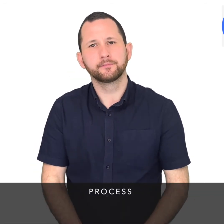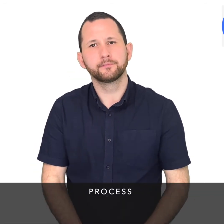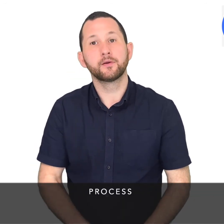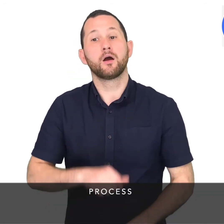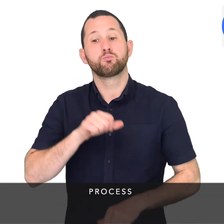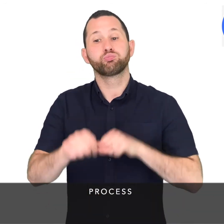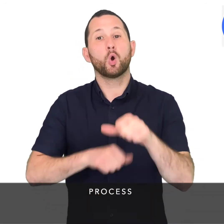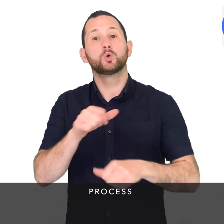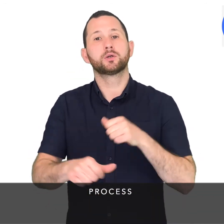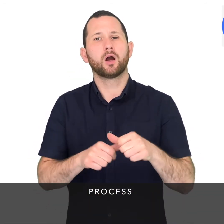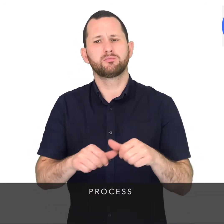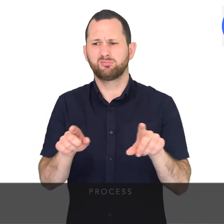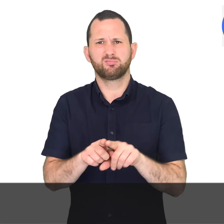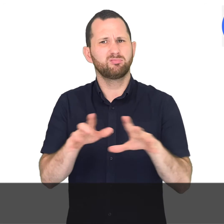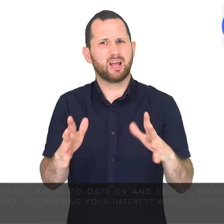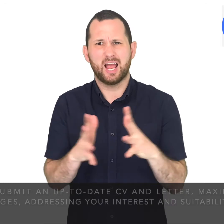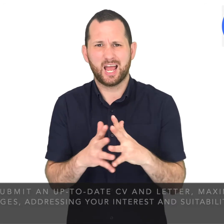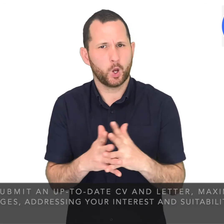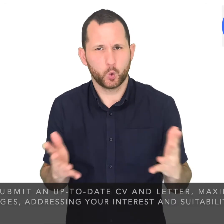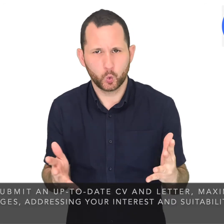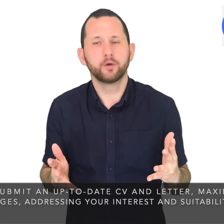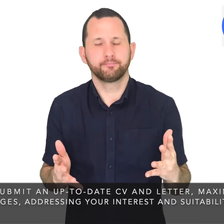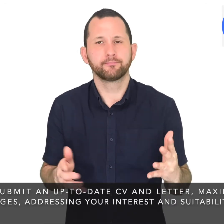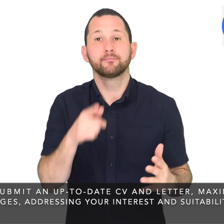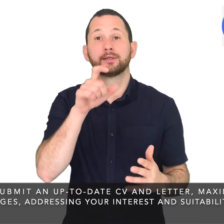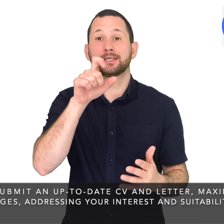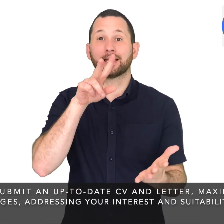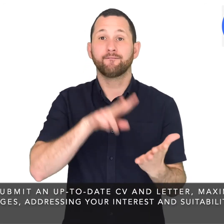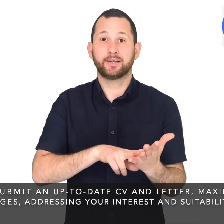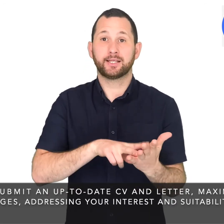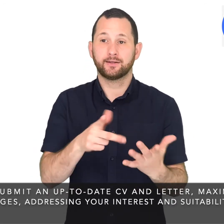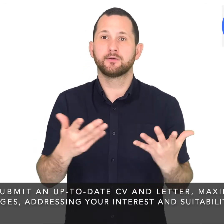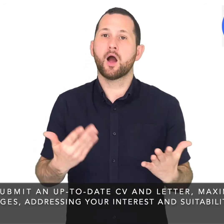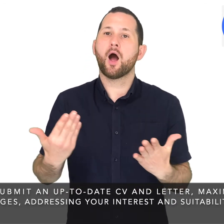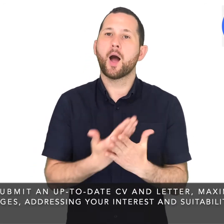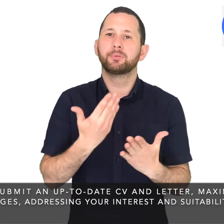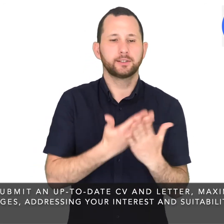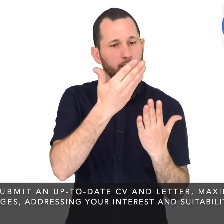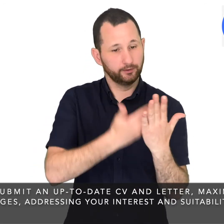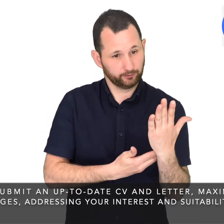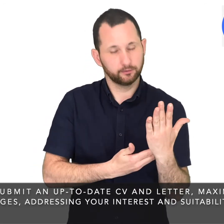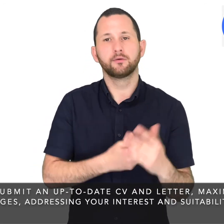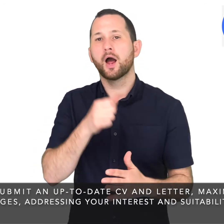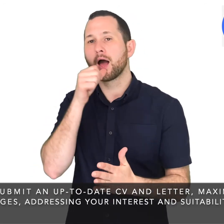Process Please submit an up-to-date CV and letter, maximum two pages,